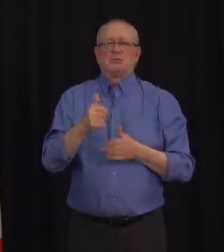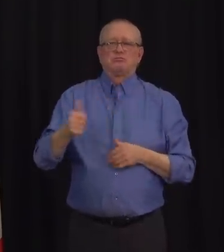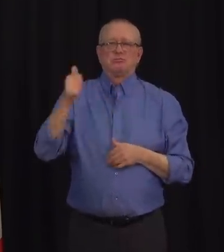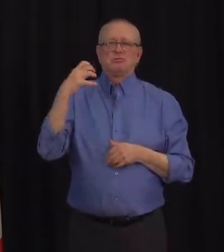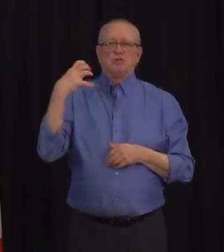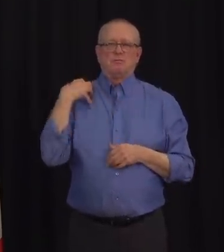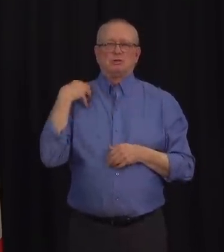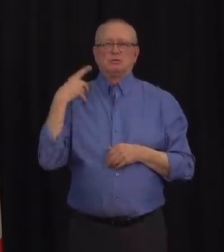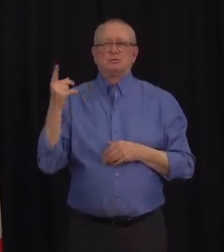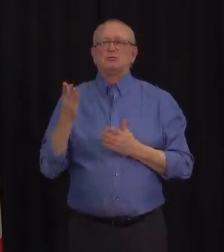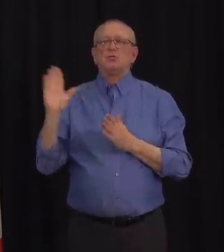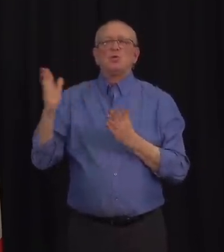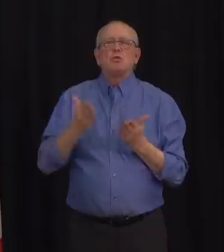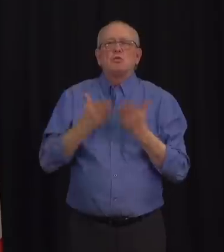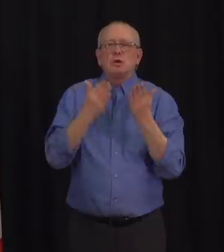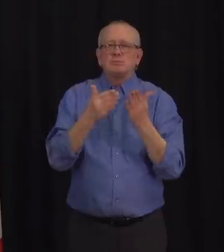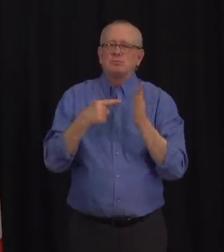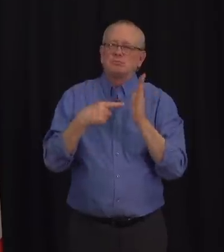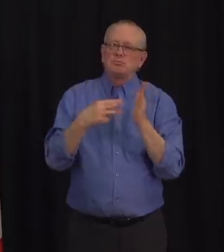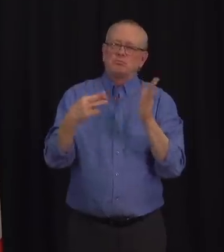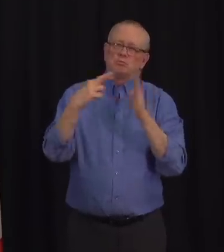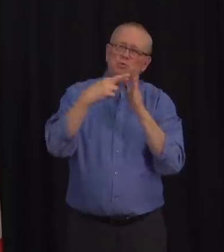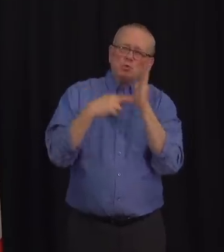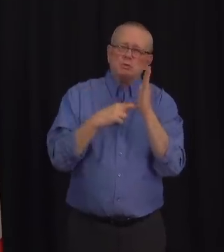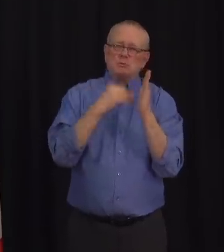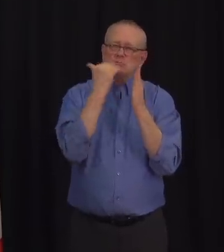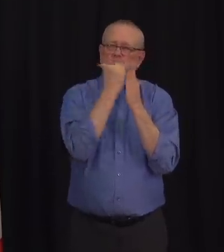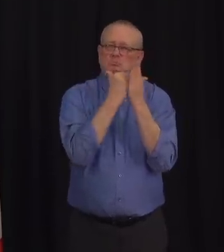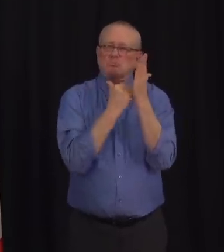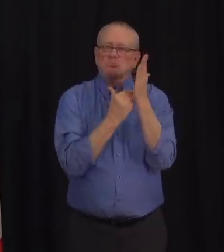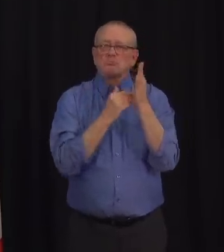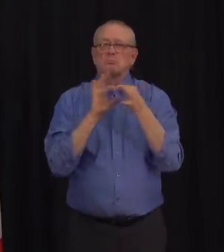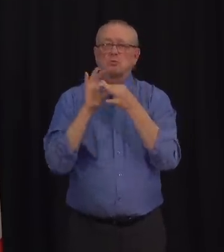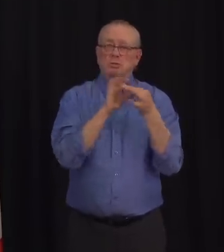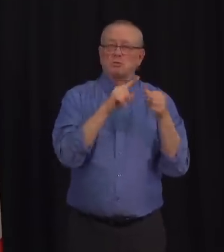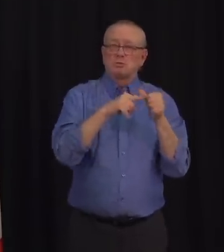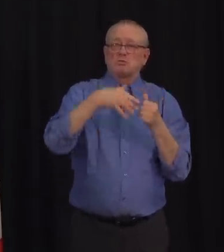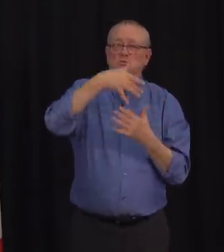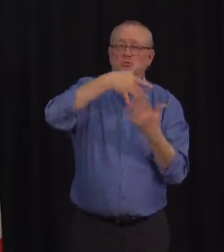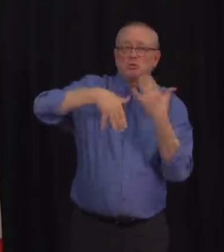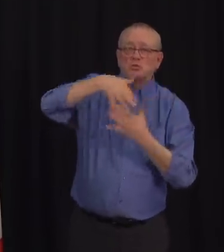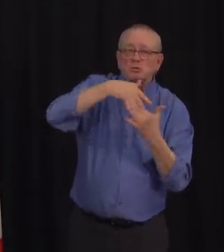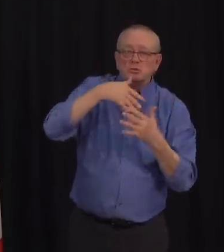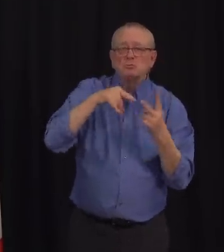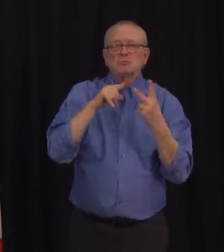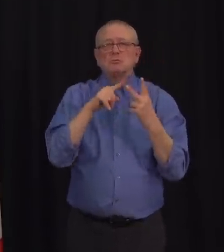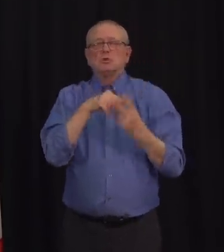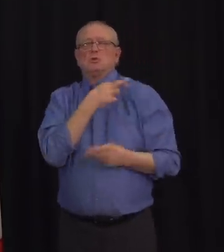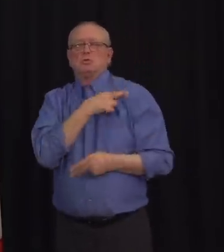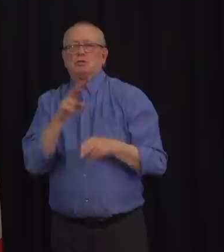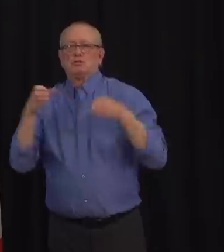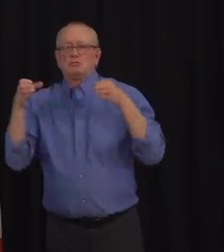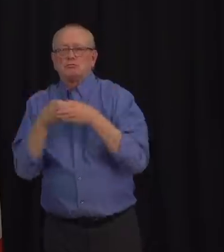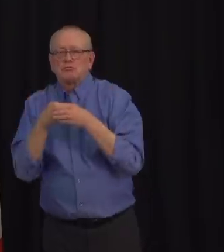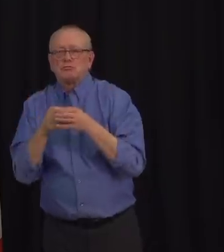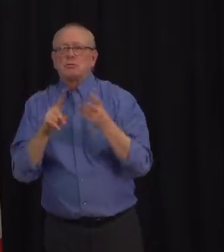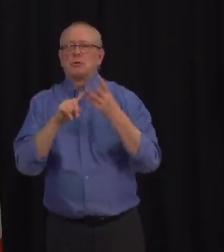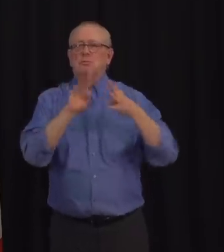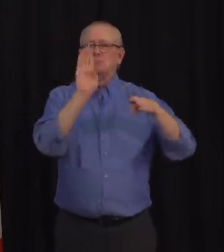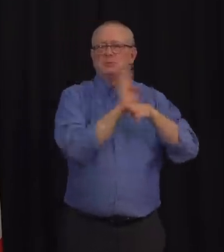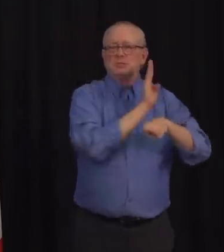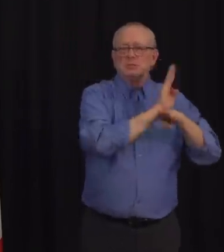place new restrictions on social gatherings, worship services, businesses, schools and all Albertans.